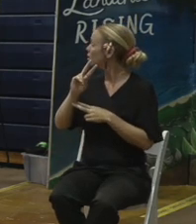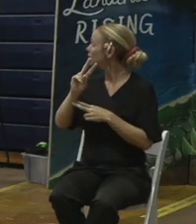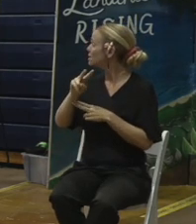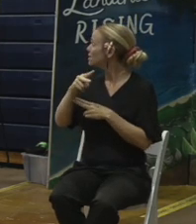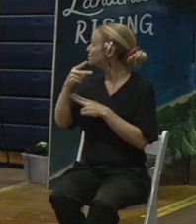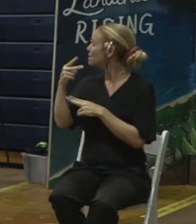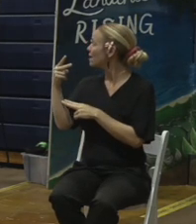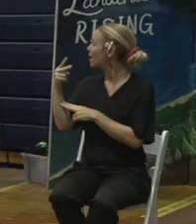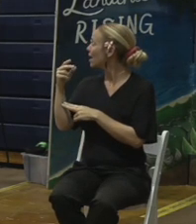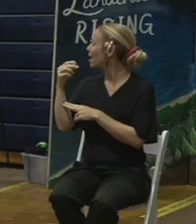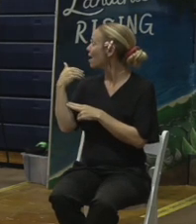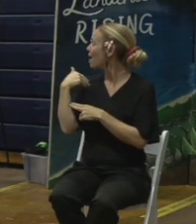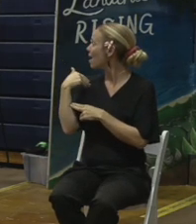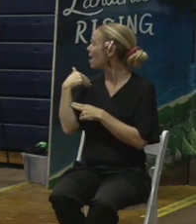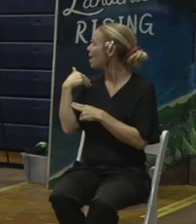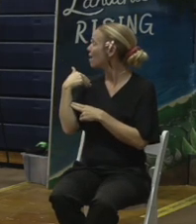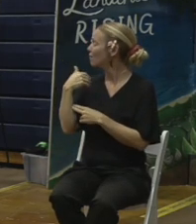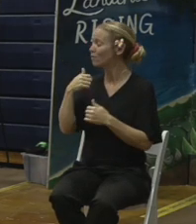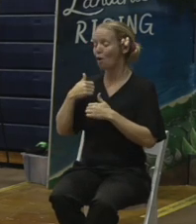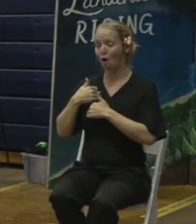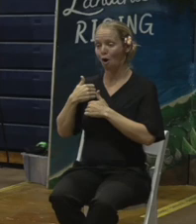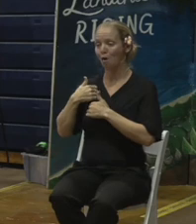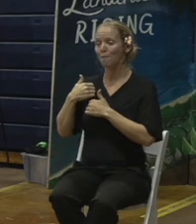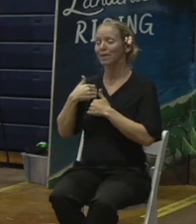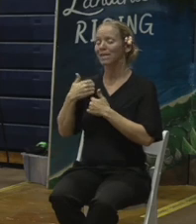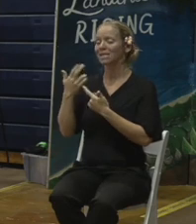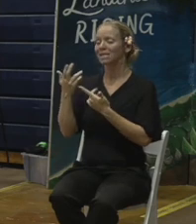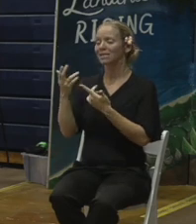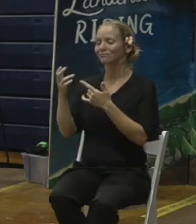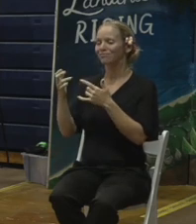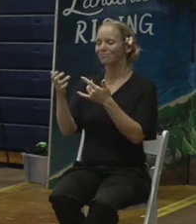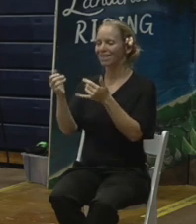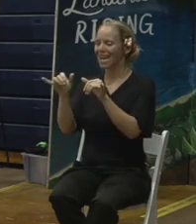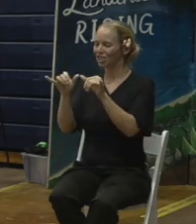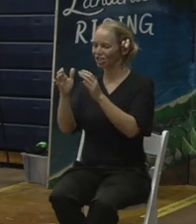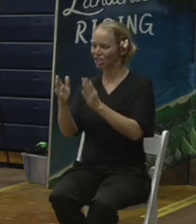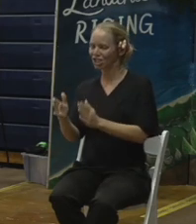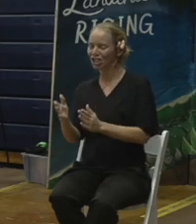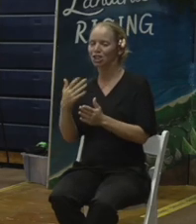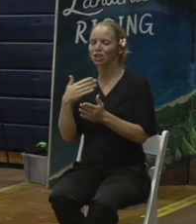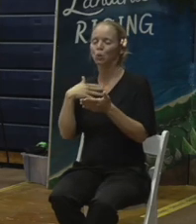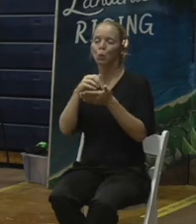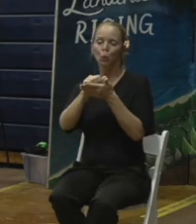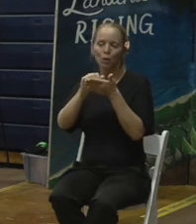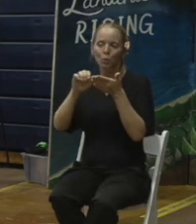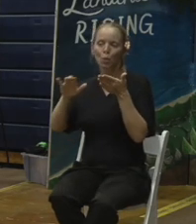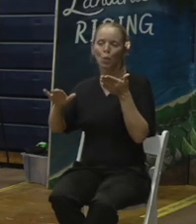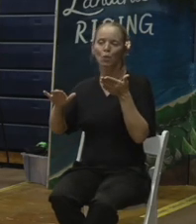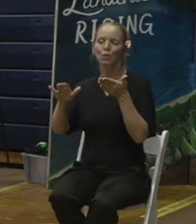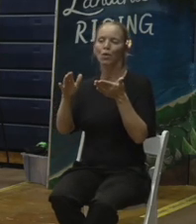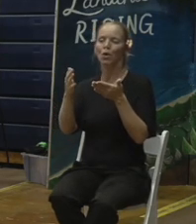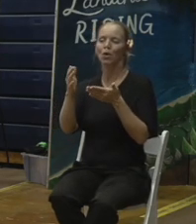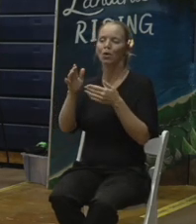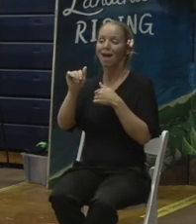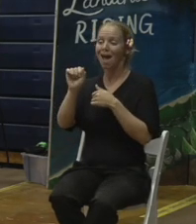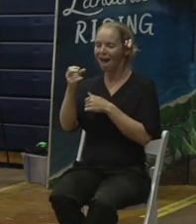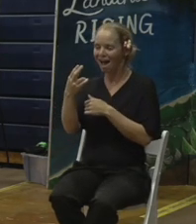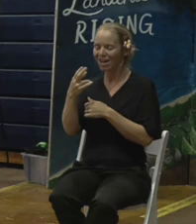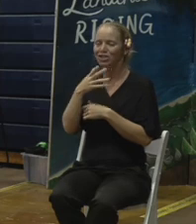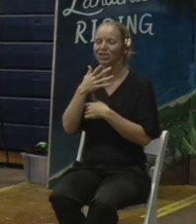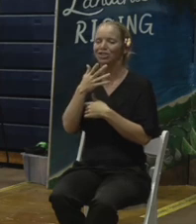share about the removal of debris and ash. What does that mean? What is the difference between a temporary